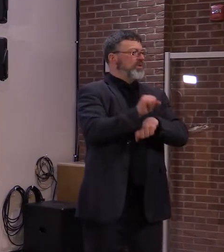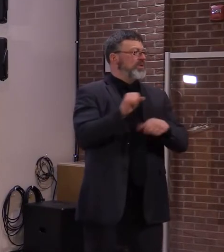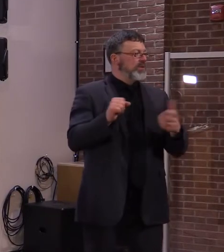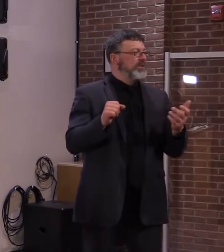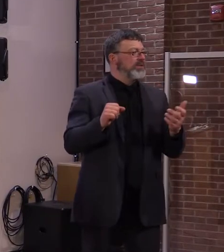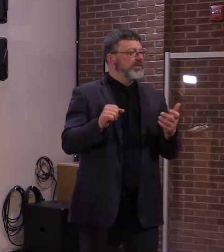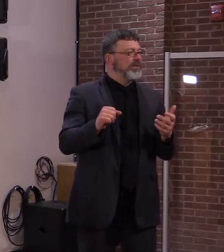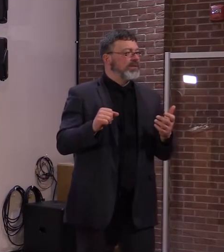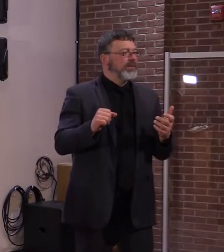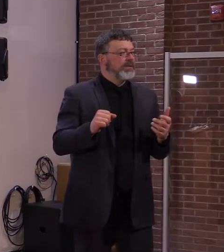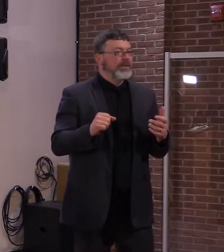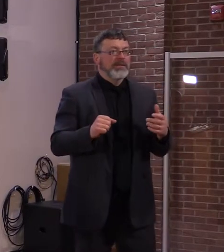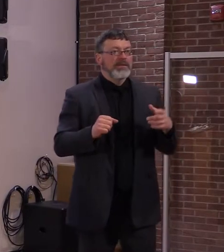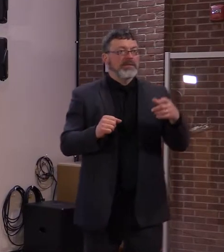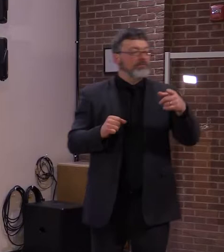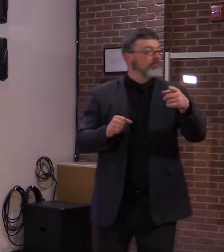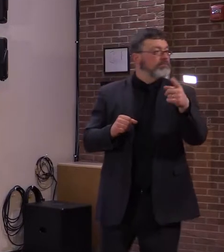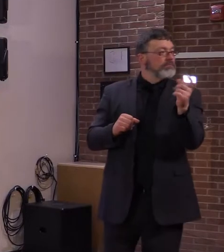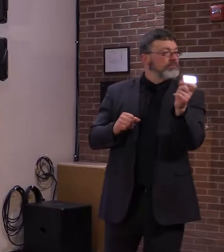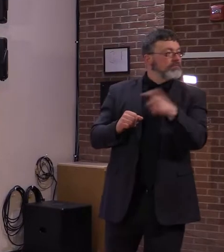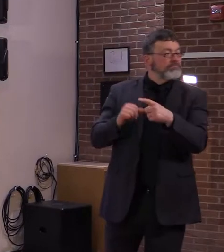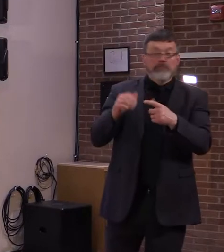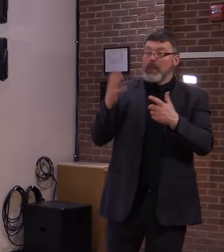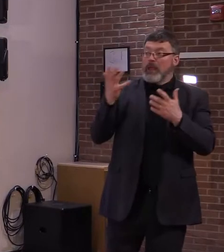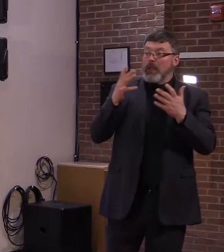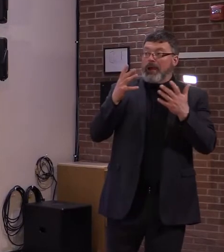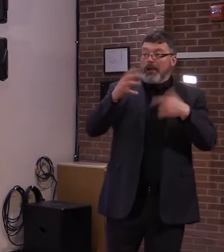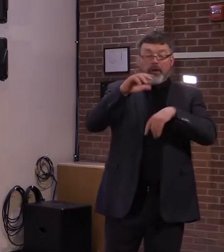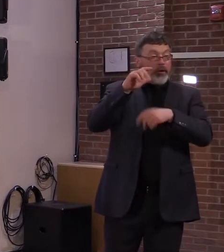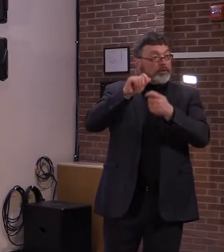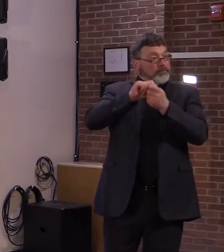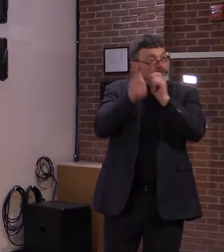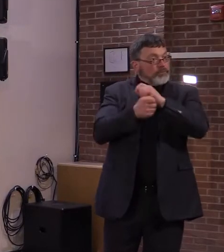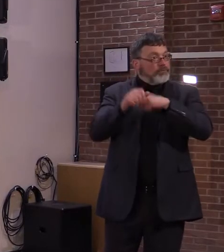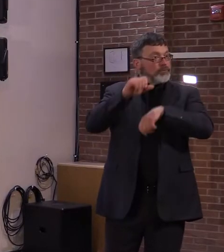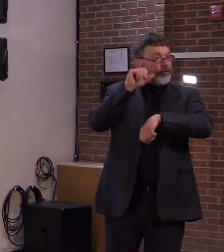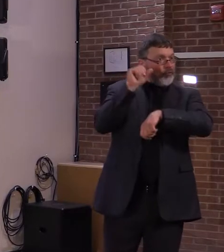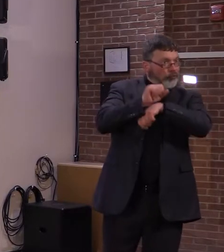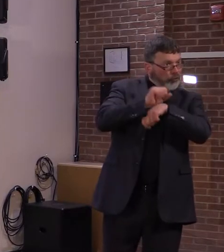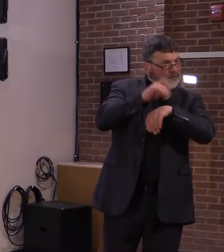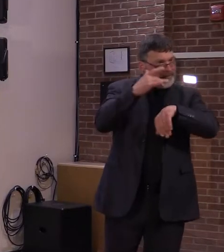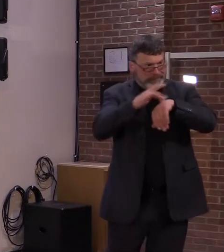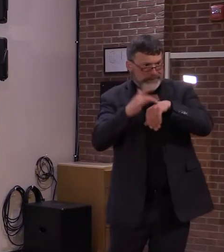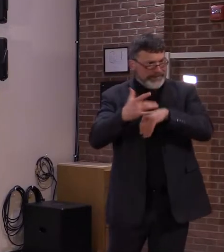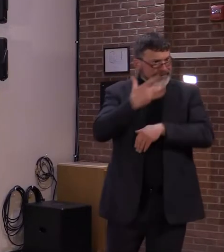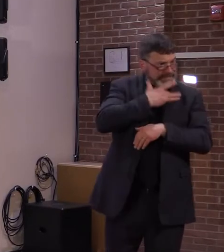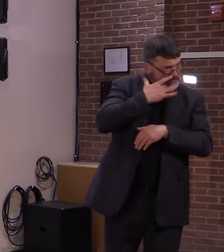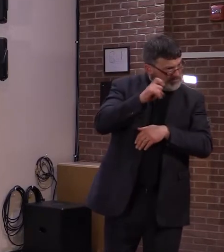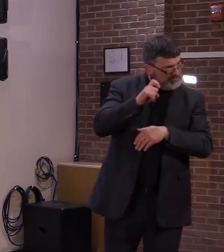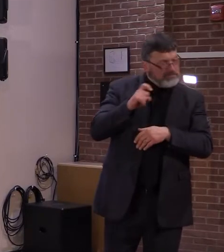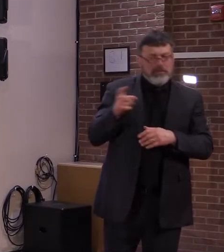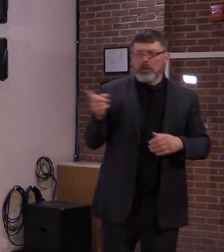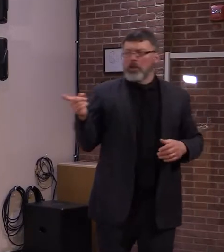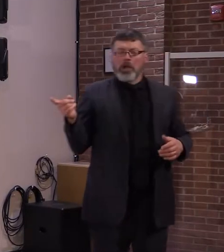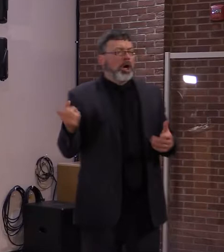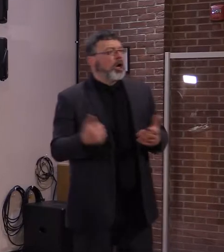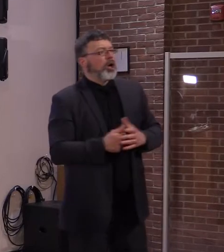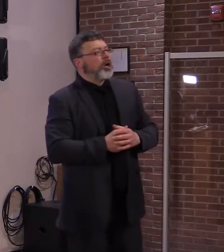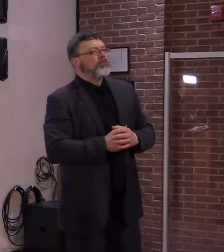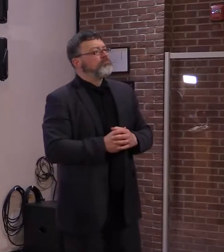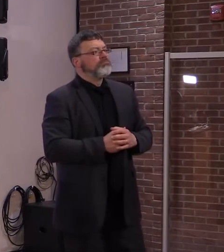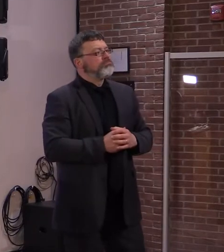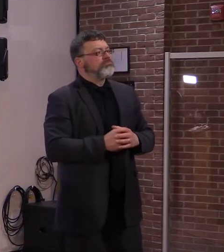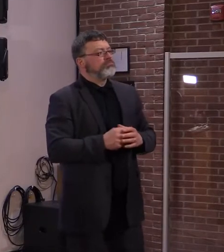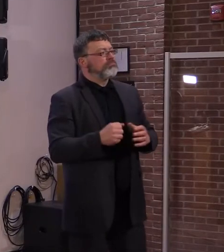some of the workforce shortages we see. again, we have, we recognize this over the last